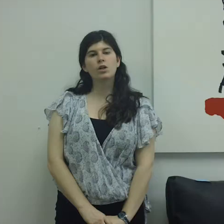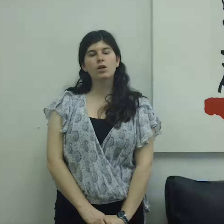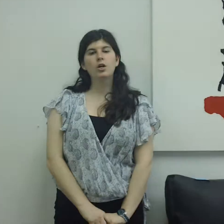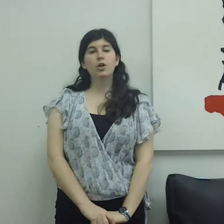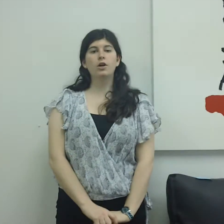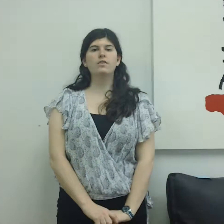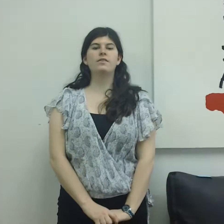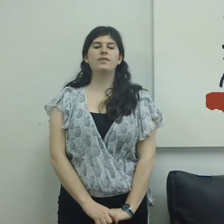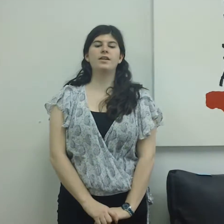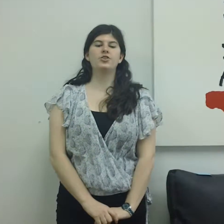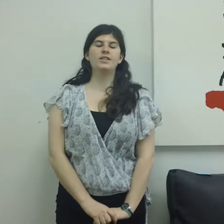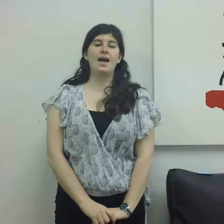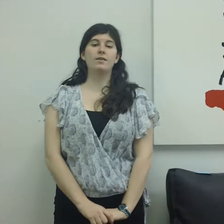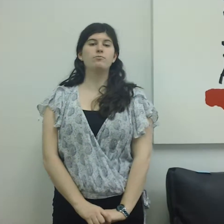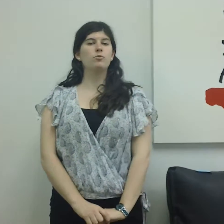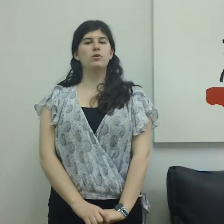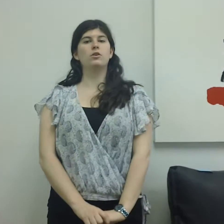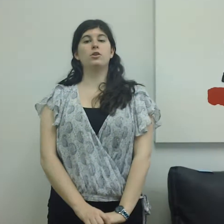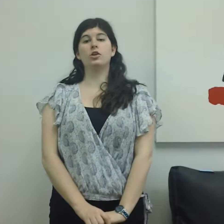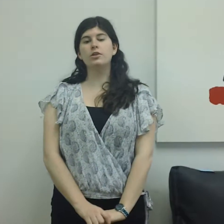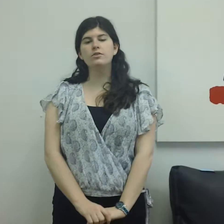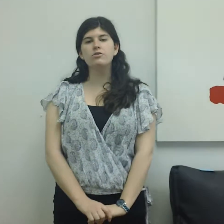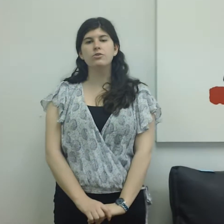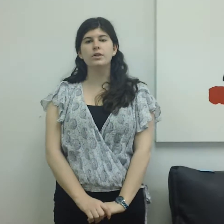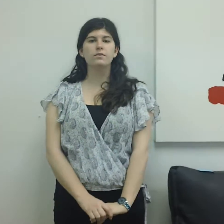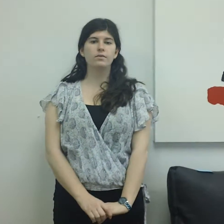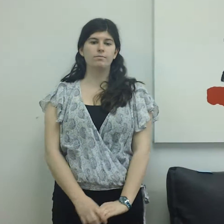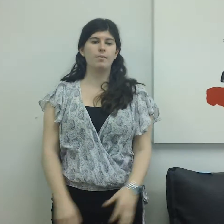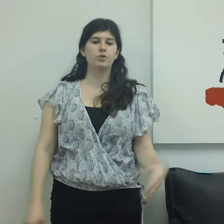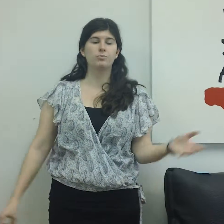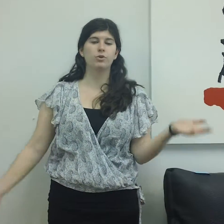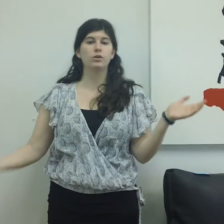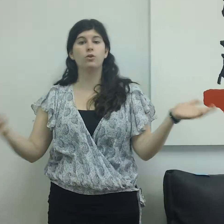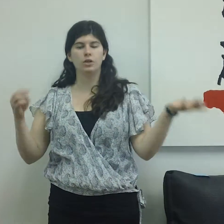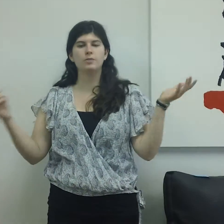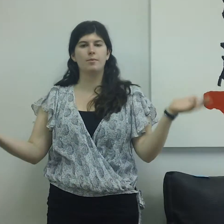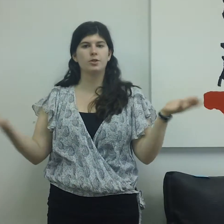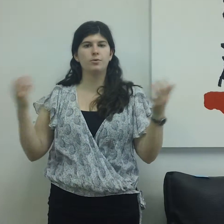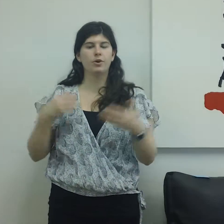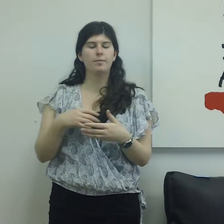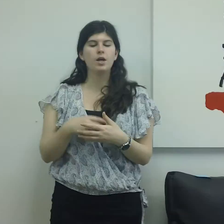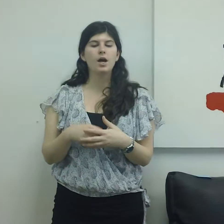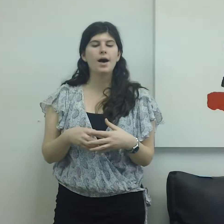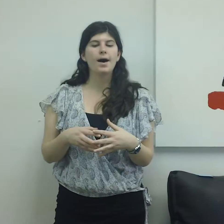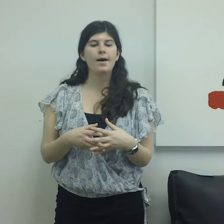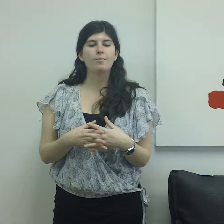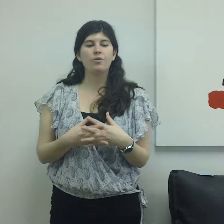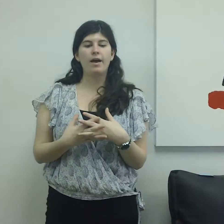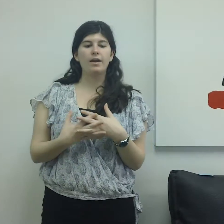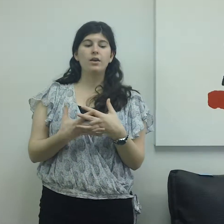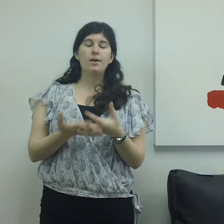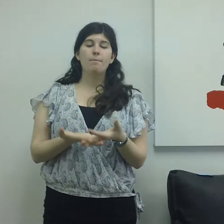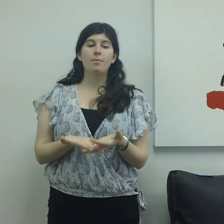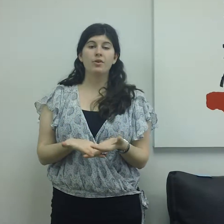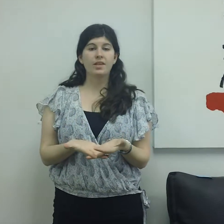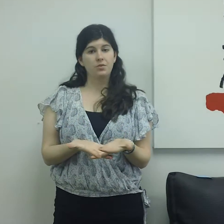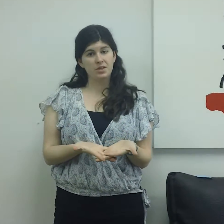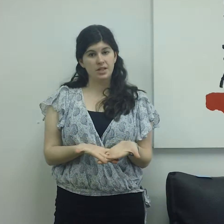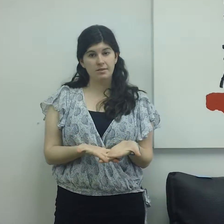Hertz just added mobile alerts to its loyalty membership program so that members can receive